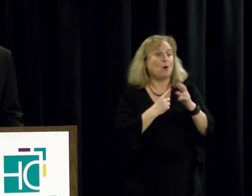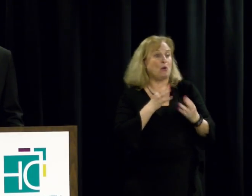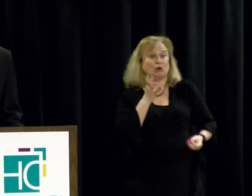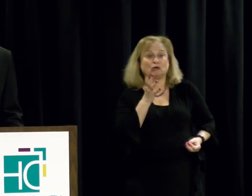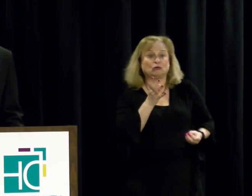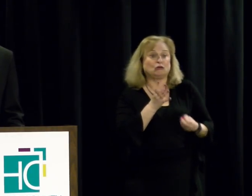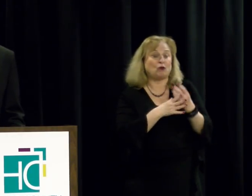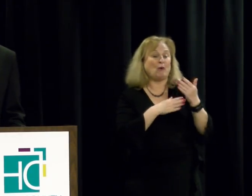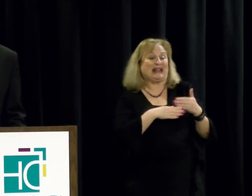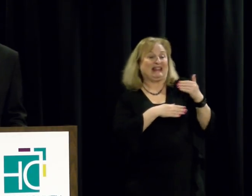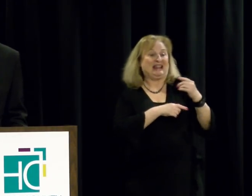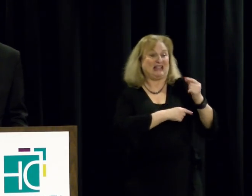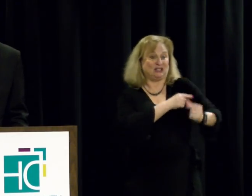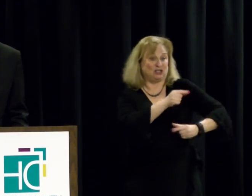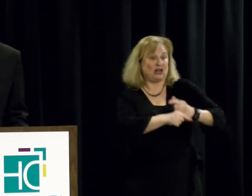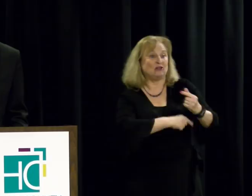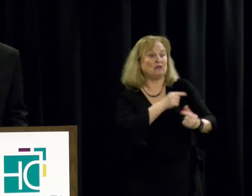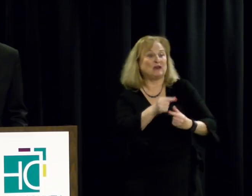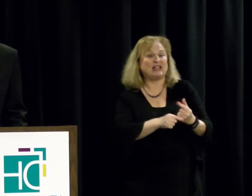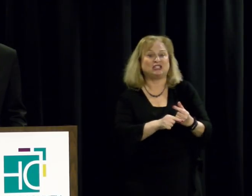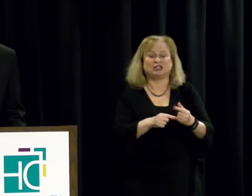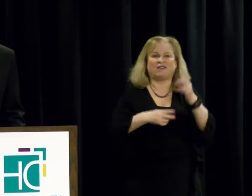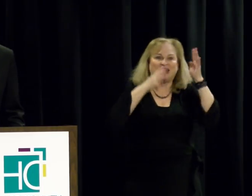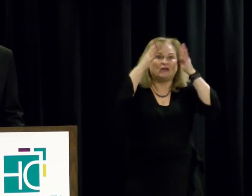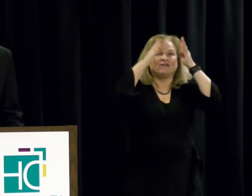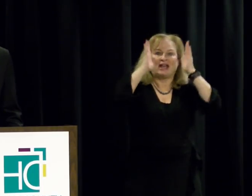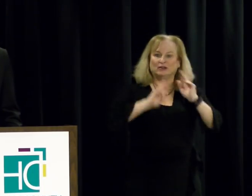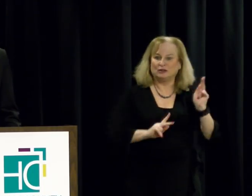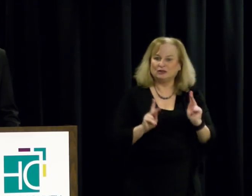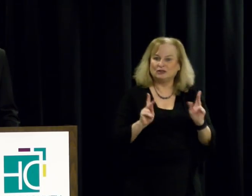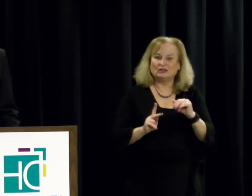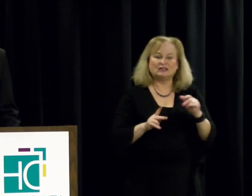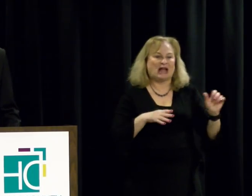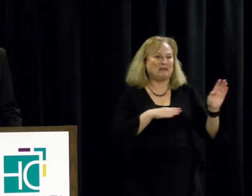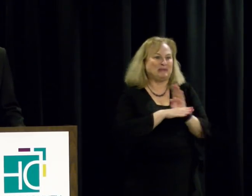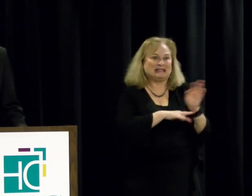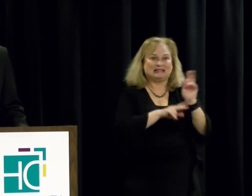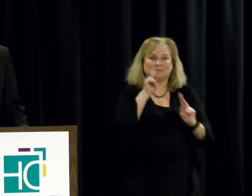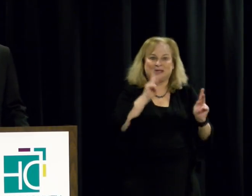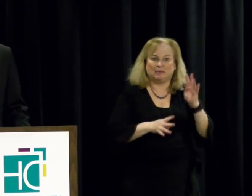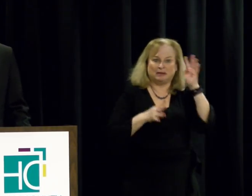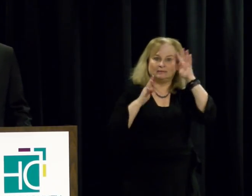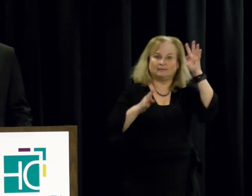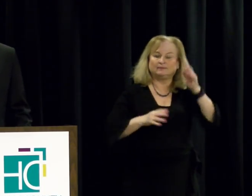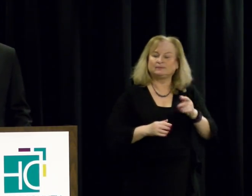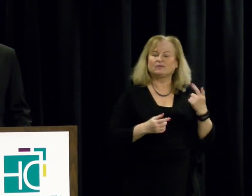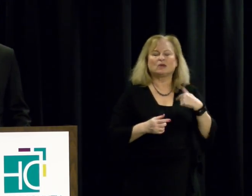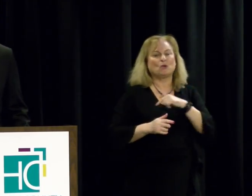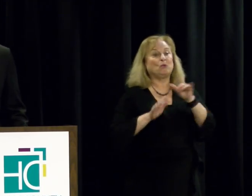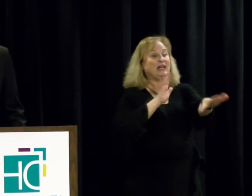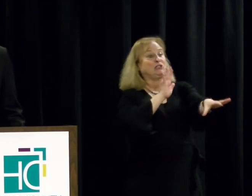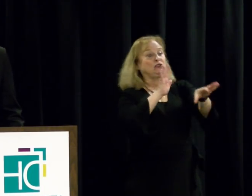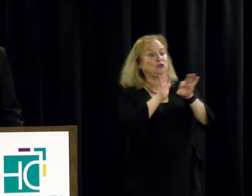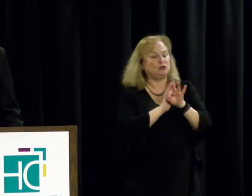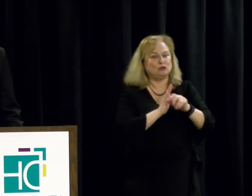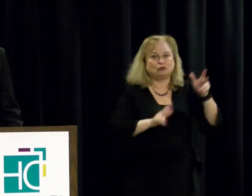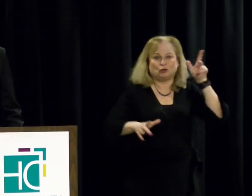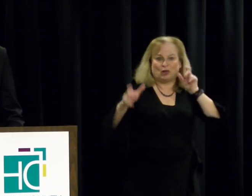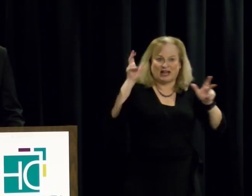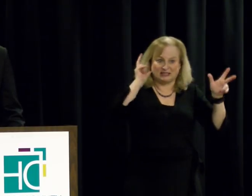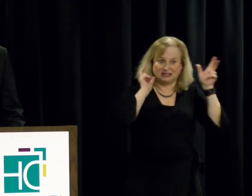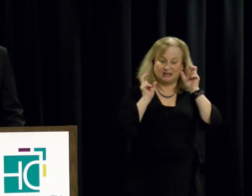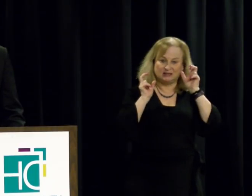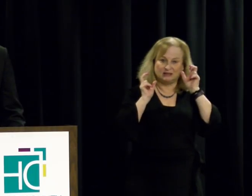growing the next generation of innovators and entrepreneurs. We choose to listen